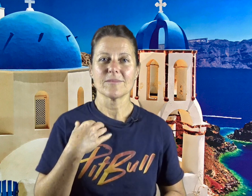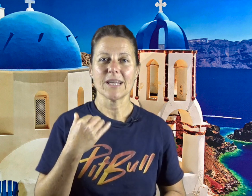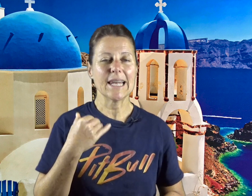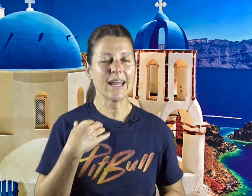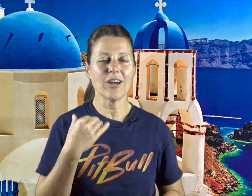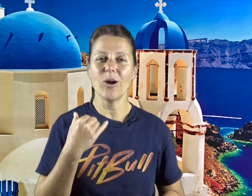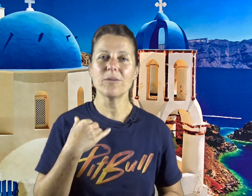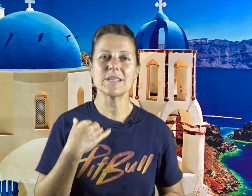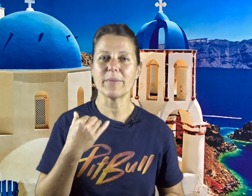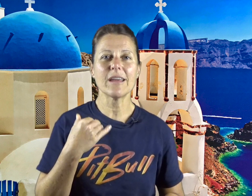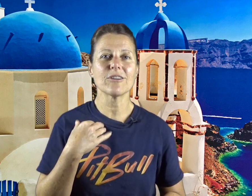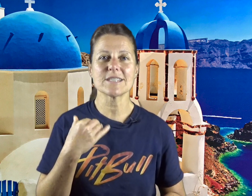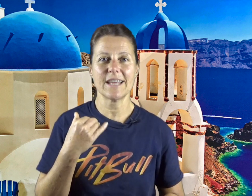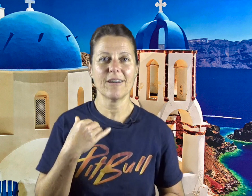letting go of this money curse now.